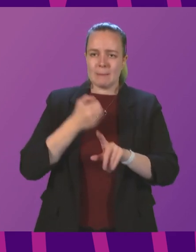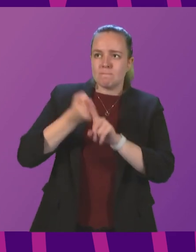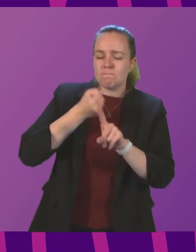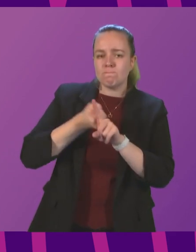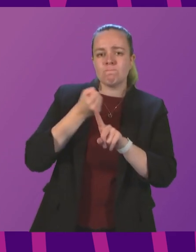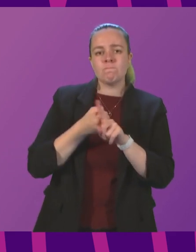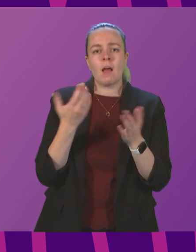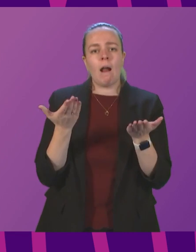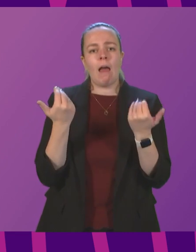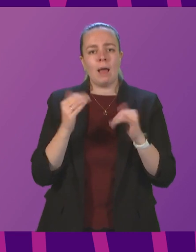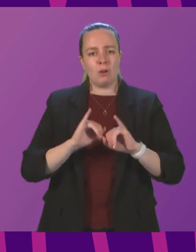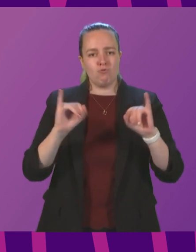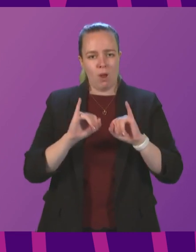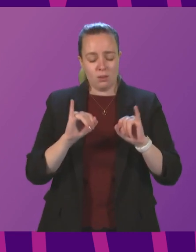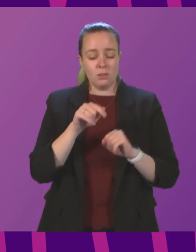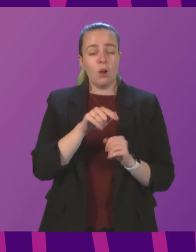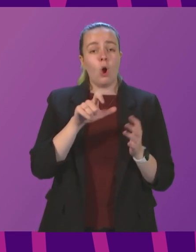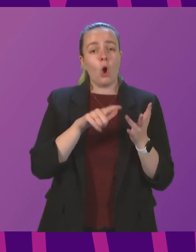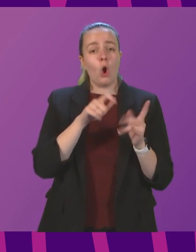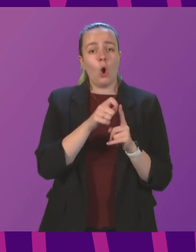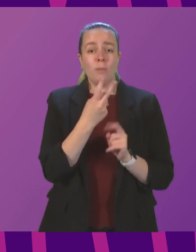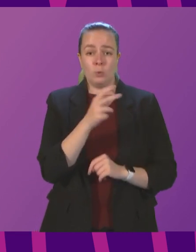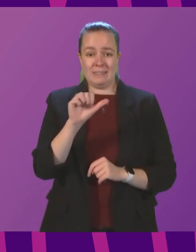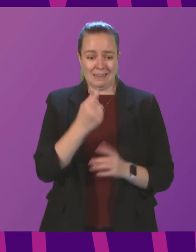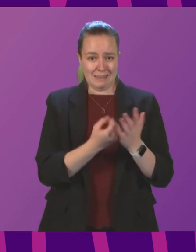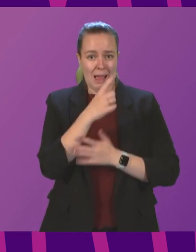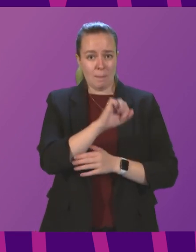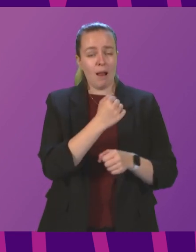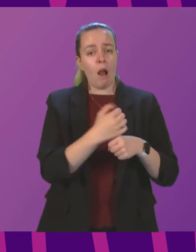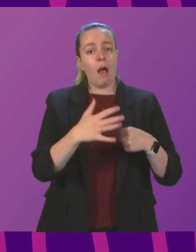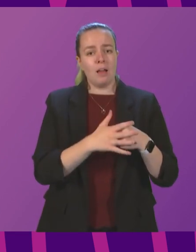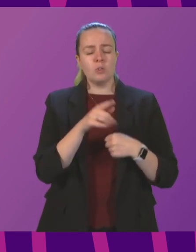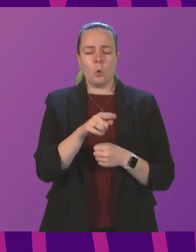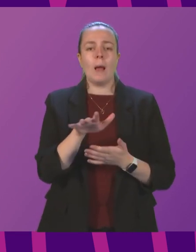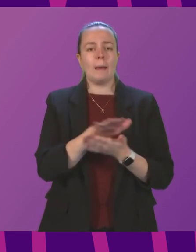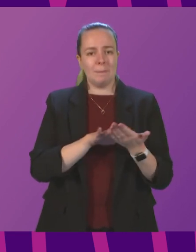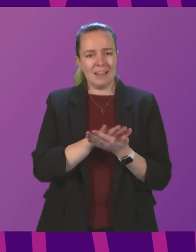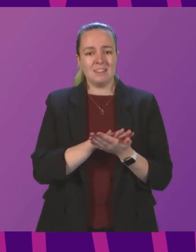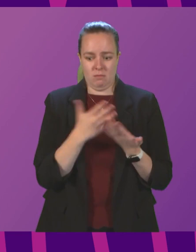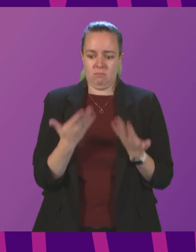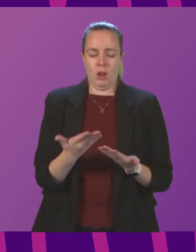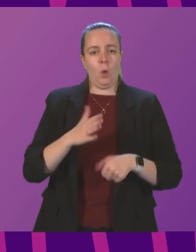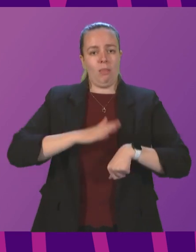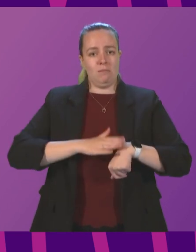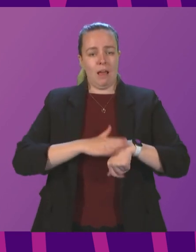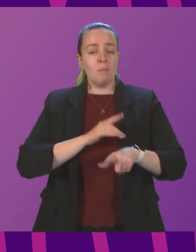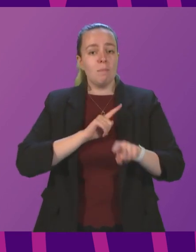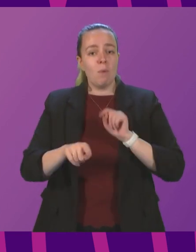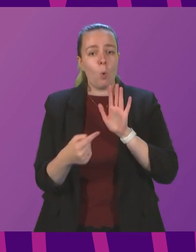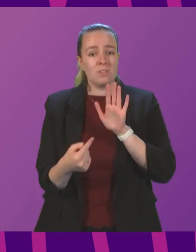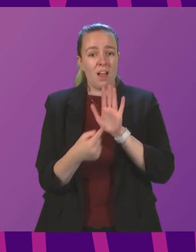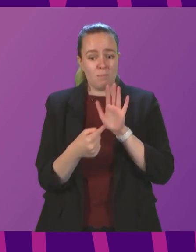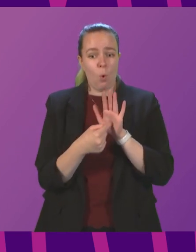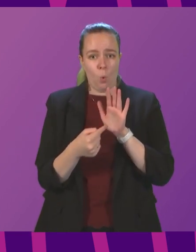crisis and with COP26 happening in Glasgow now, this may very well be the time that the most important